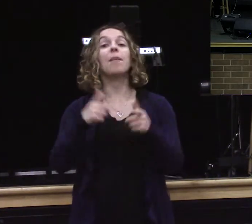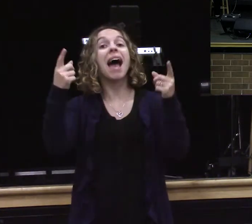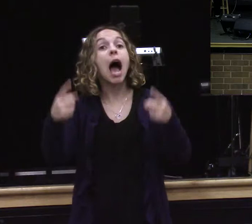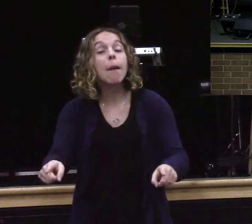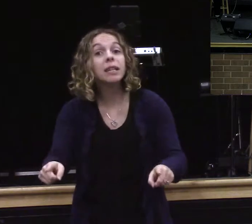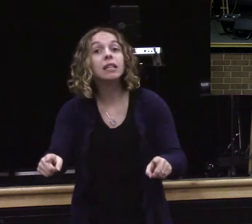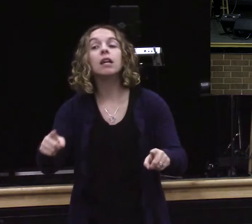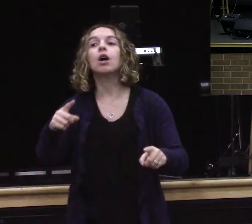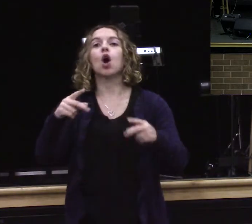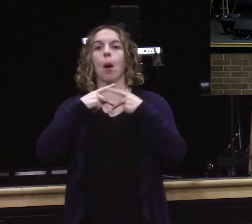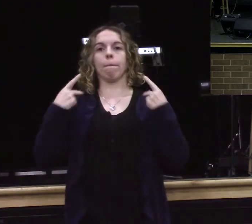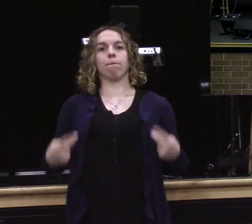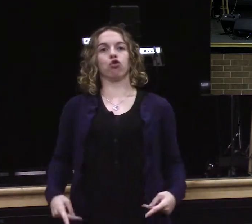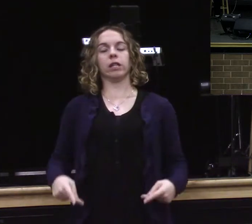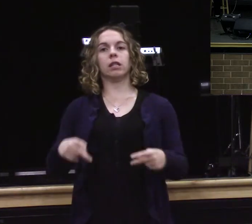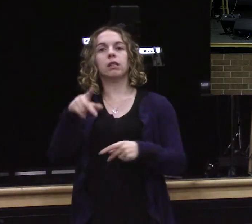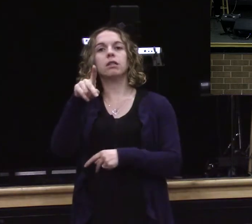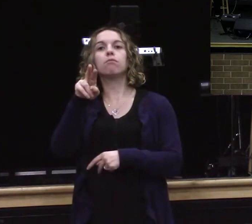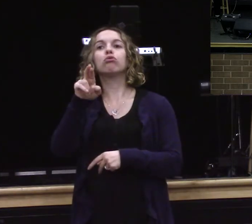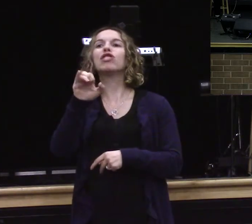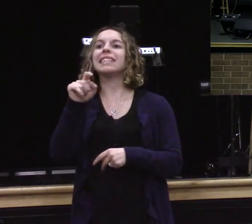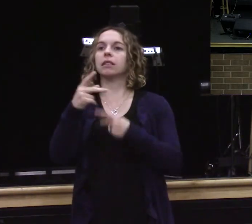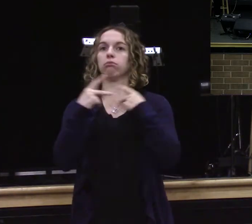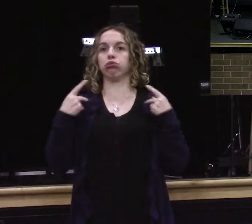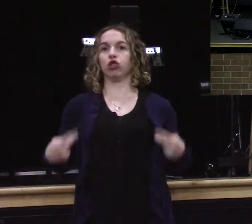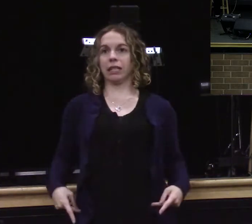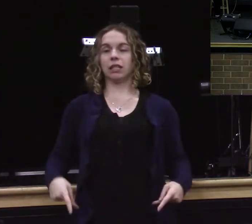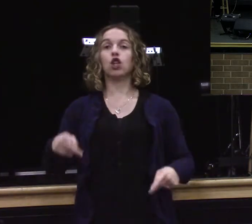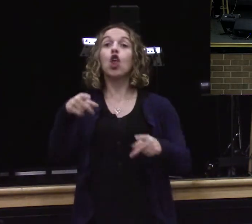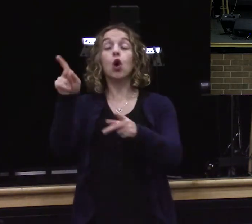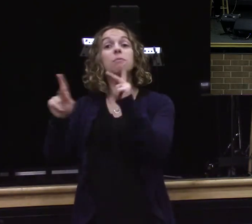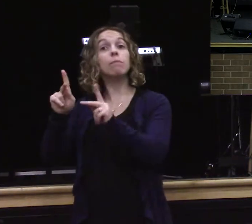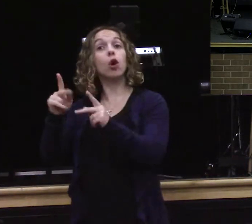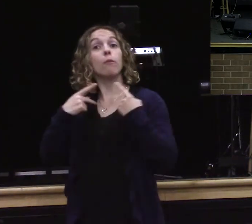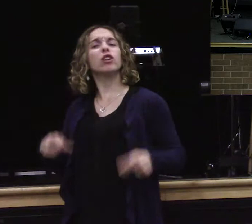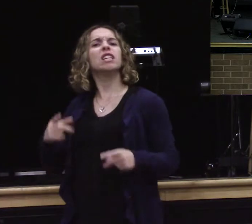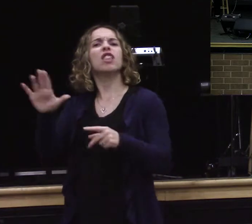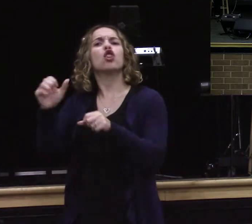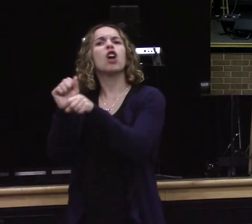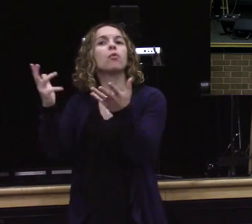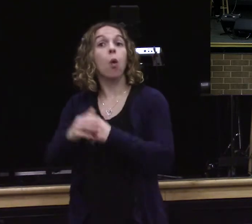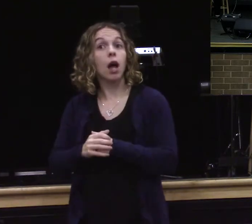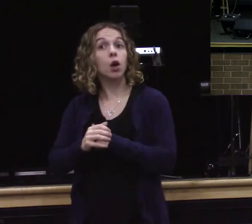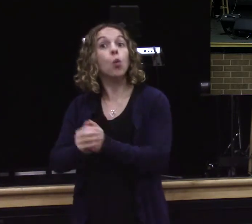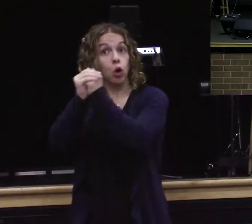priest. Now who were the priests. In this story. The priests were those who worshiped God. Right. These were people who were supposed to be holy. Who were